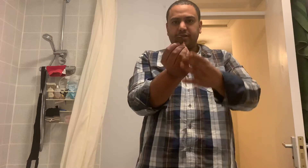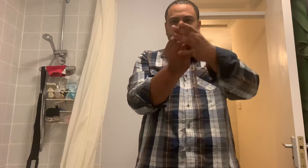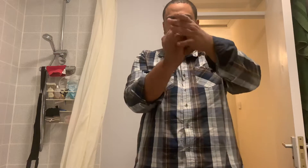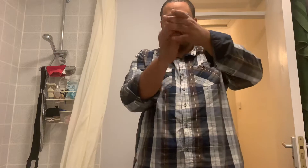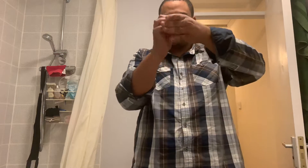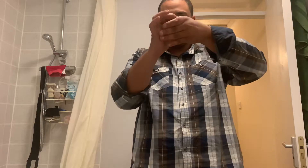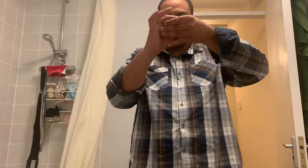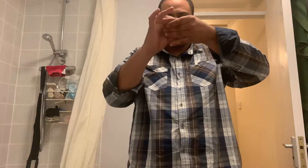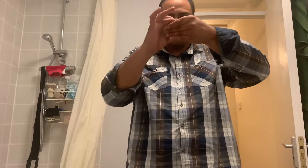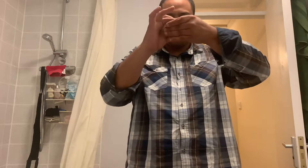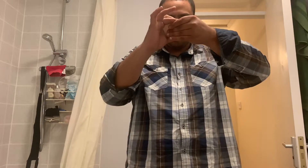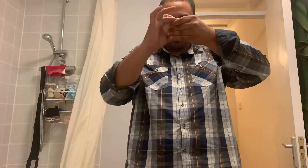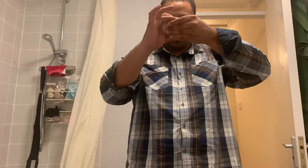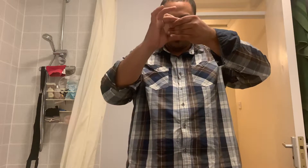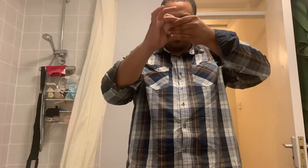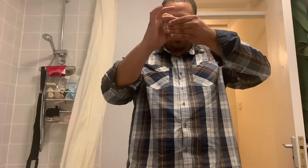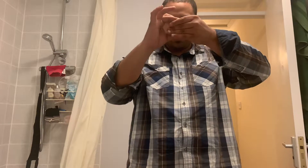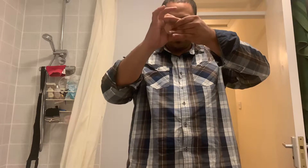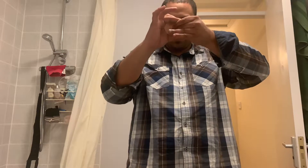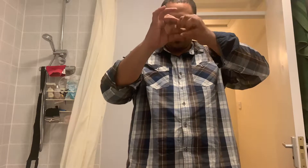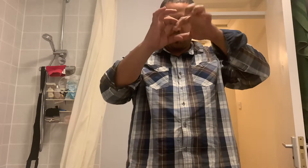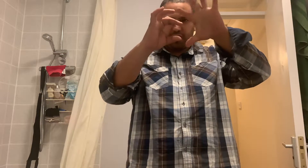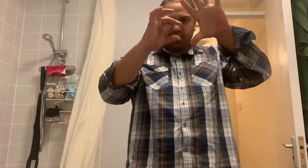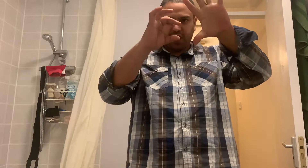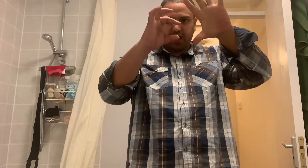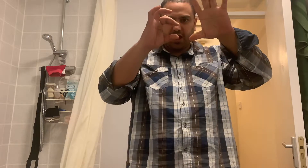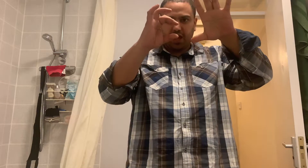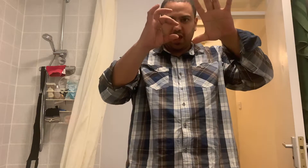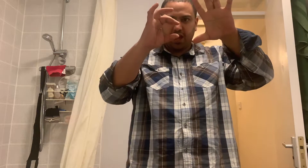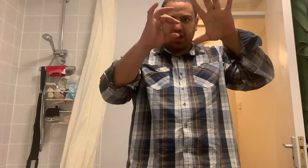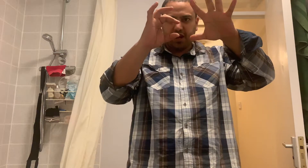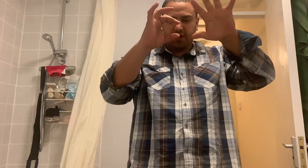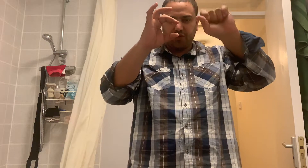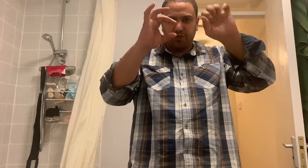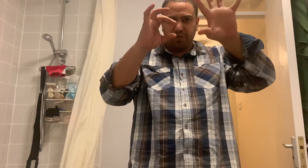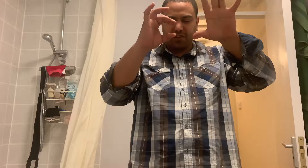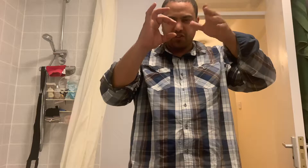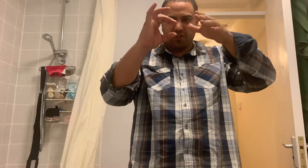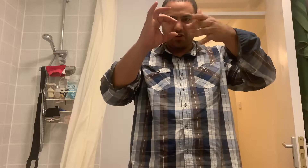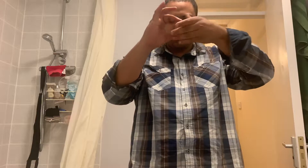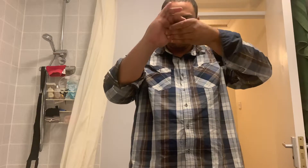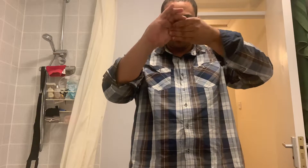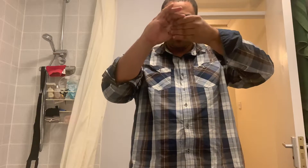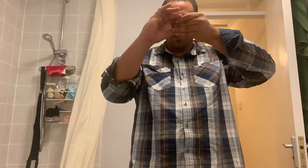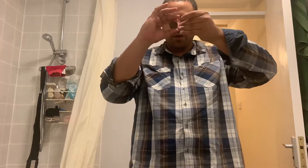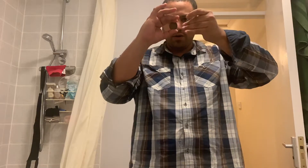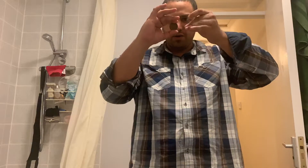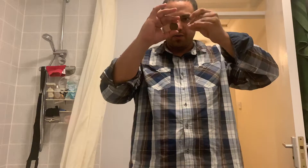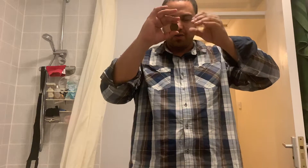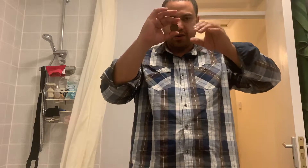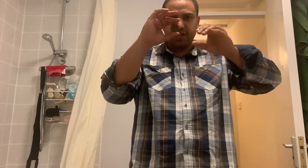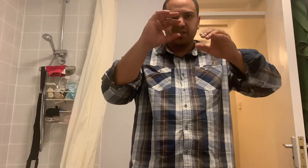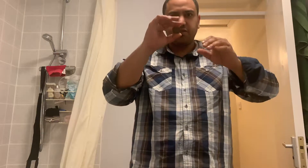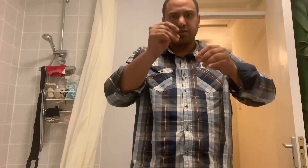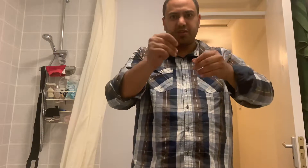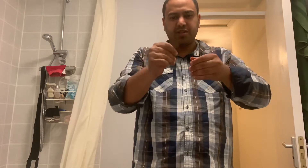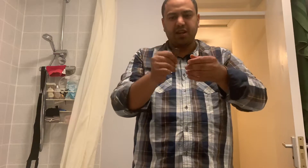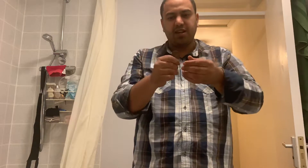So, you think I cannot do magic. That is not entirely